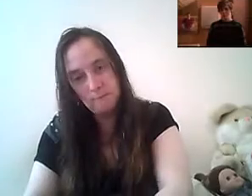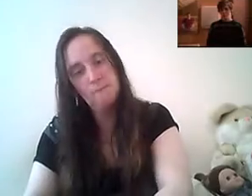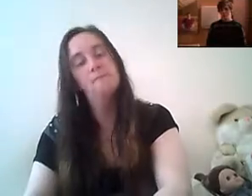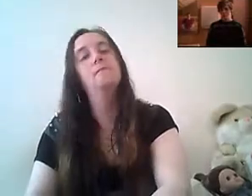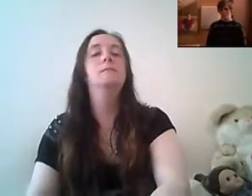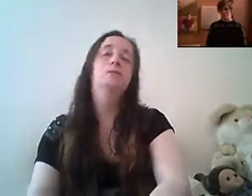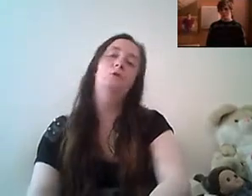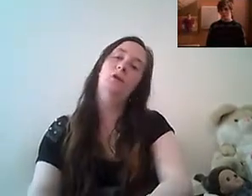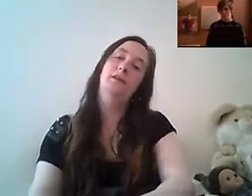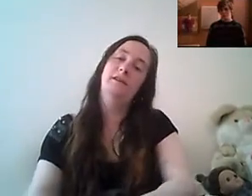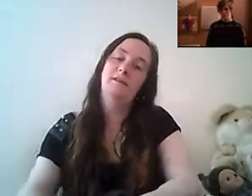it's too late